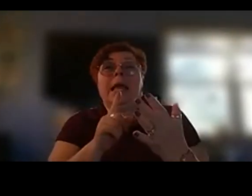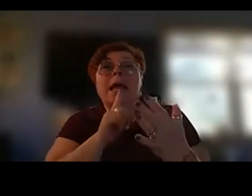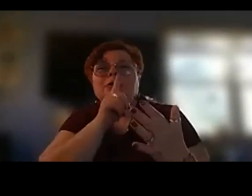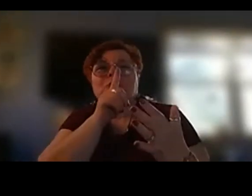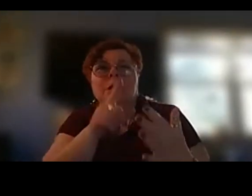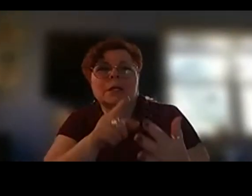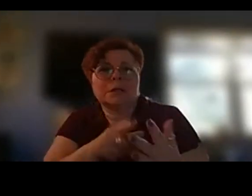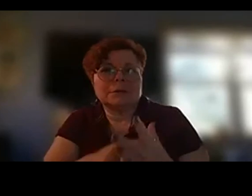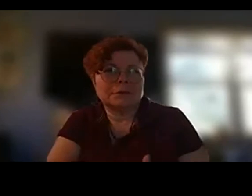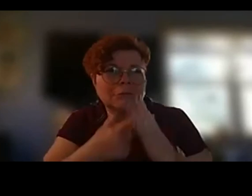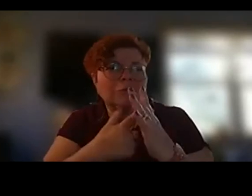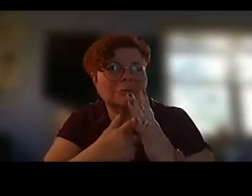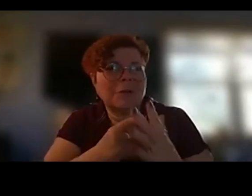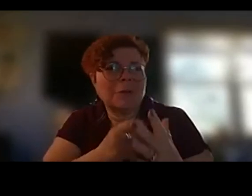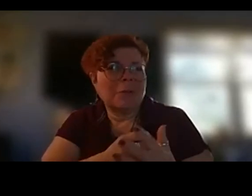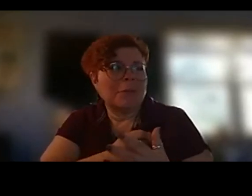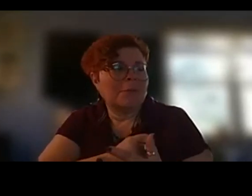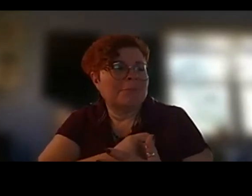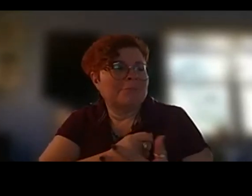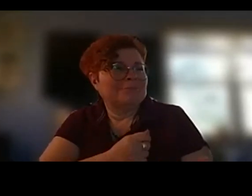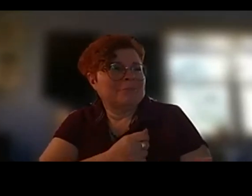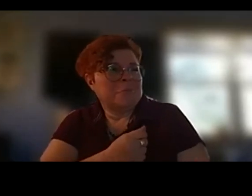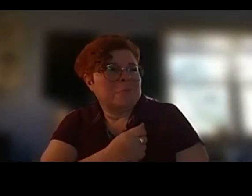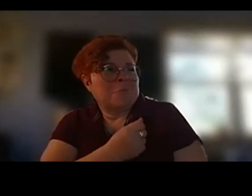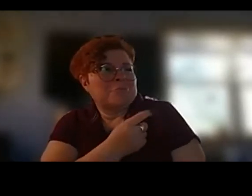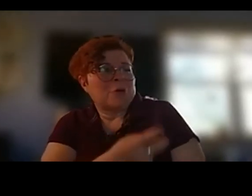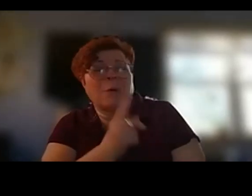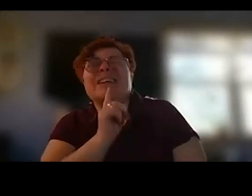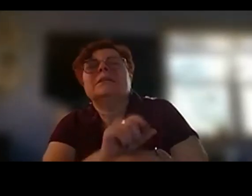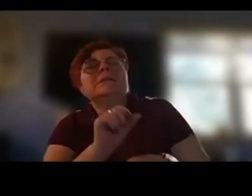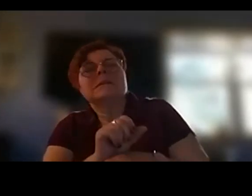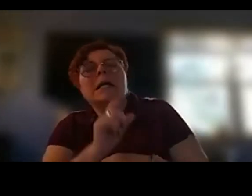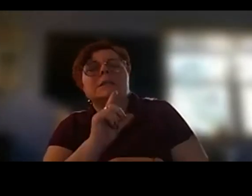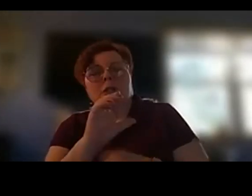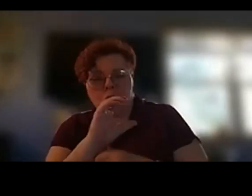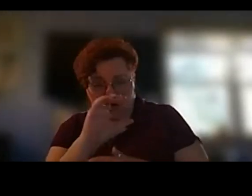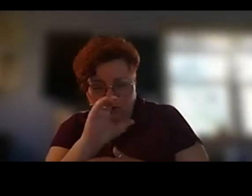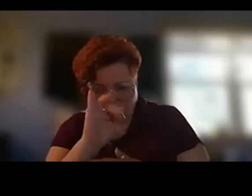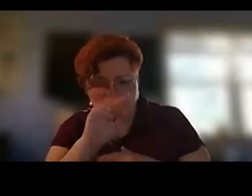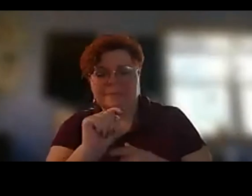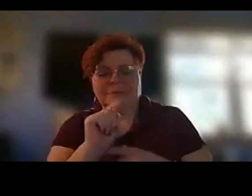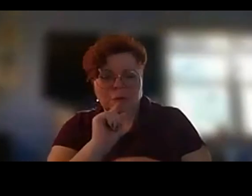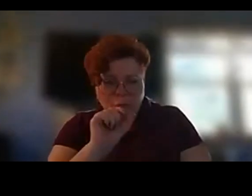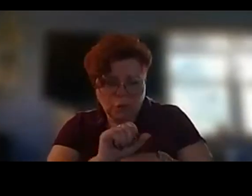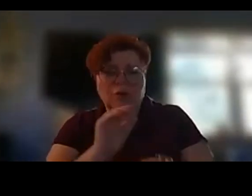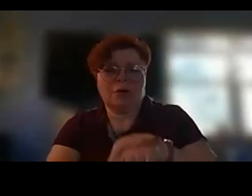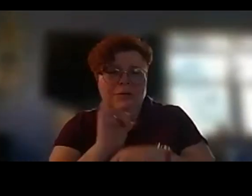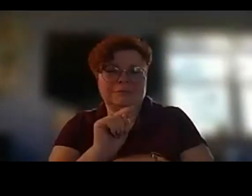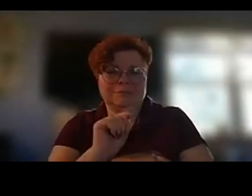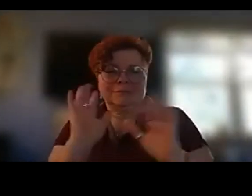i think it's really um it's a craft that you work at and um i think for me poetry is a